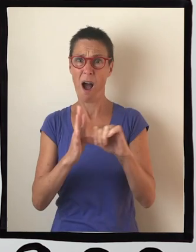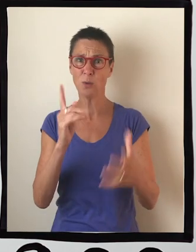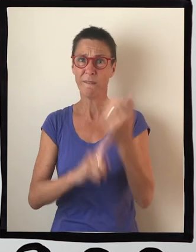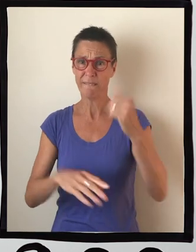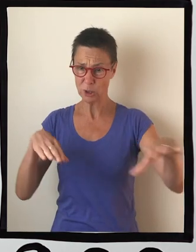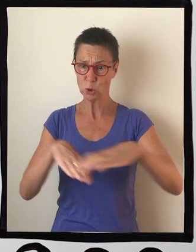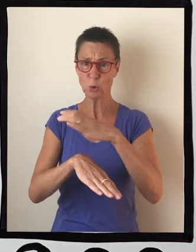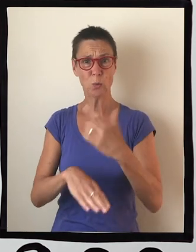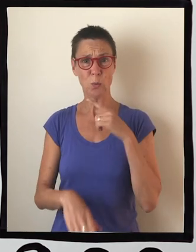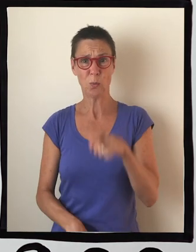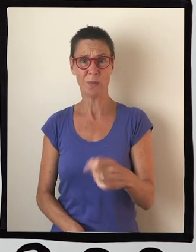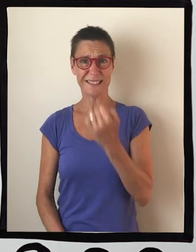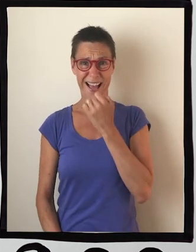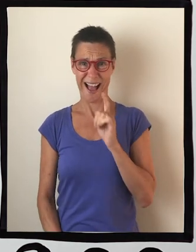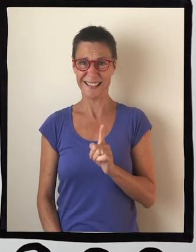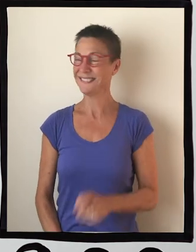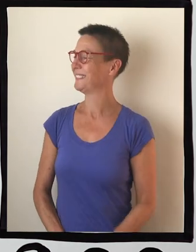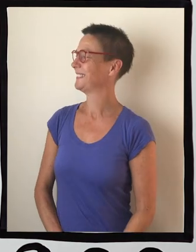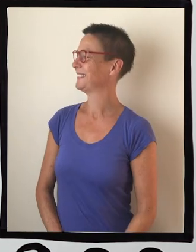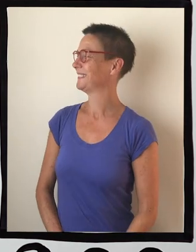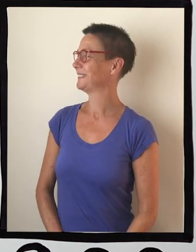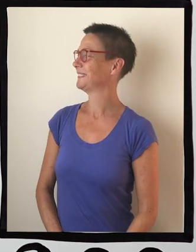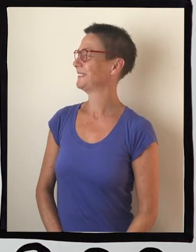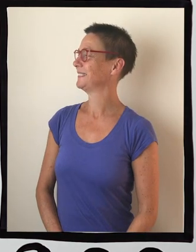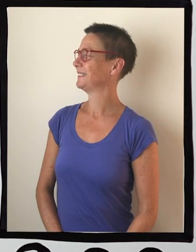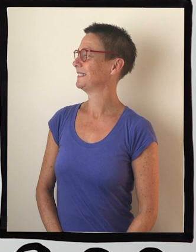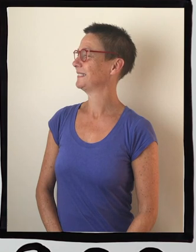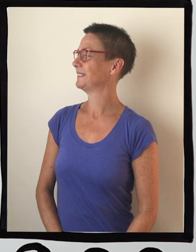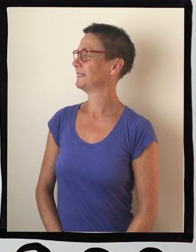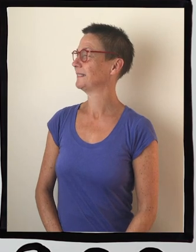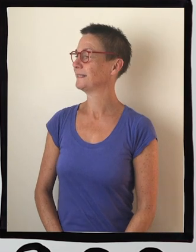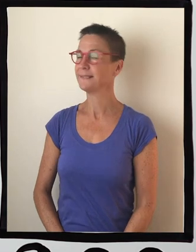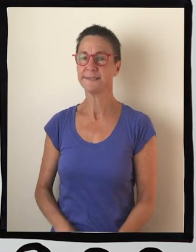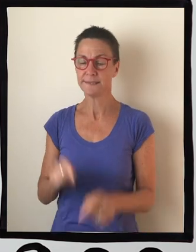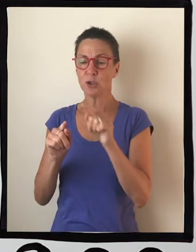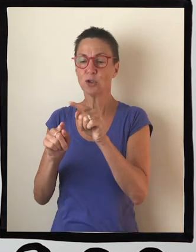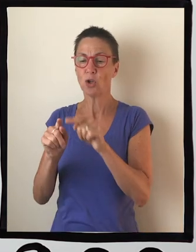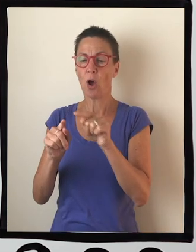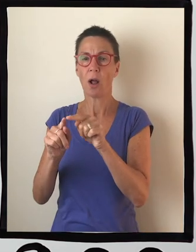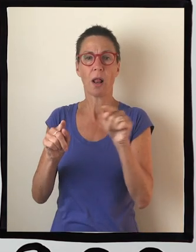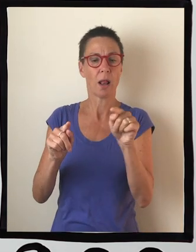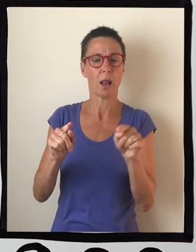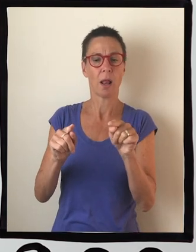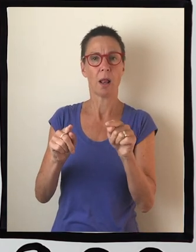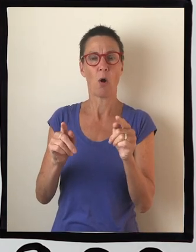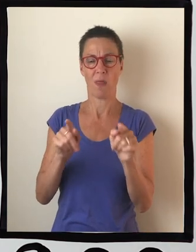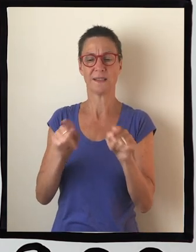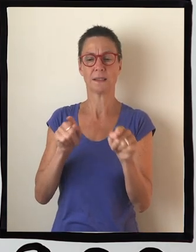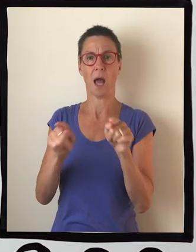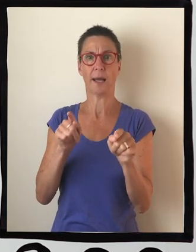certainly couldn't. Okay. So draw two circles on either side of your feet and